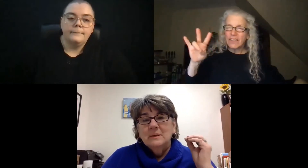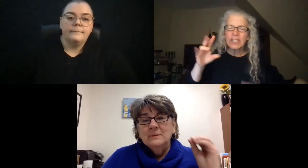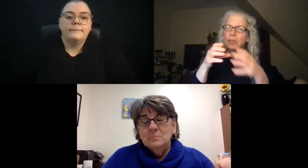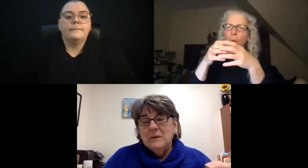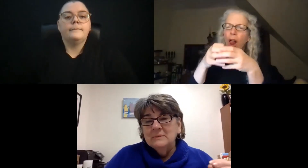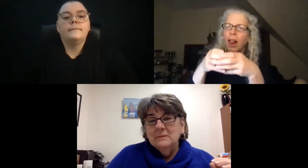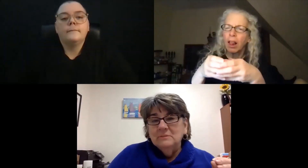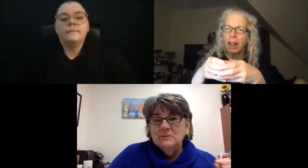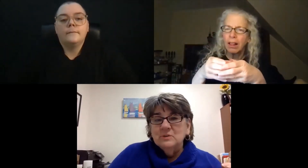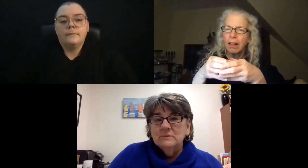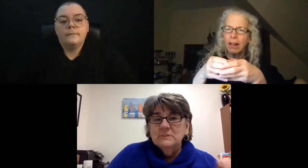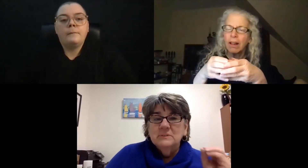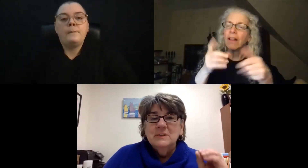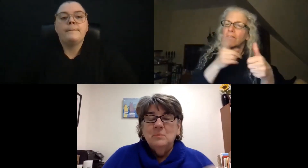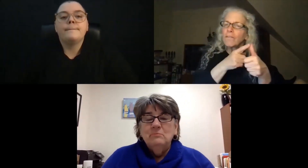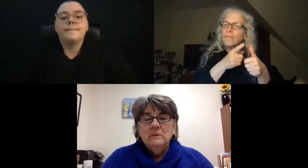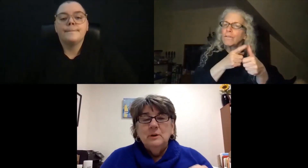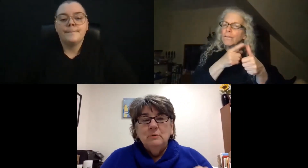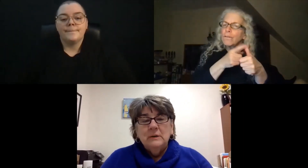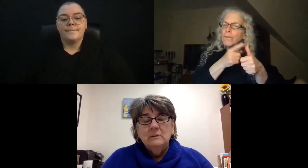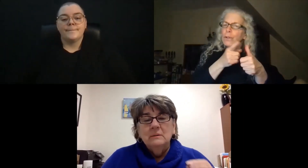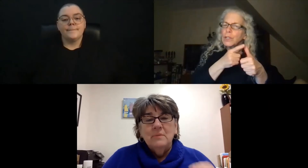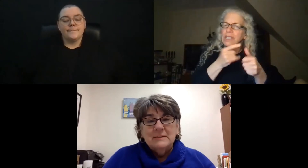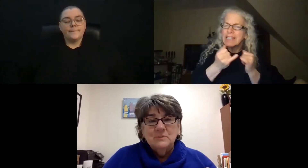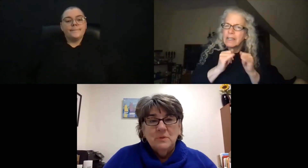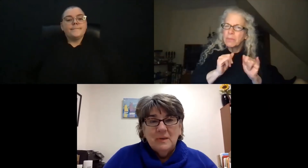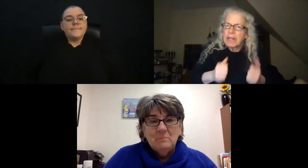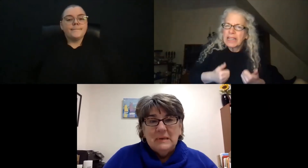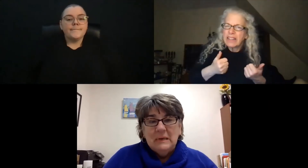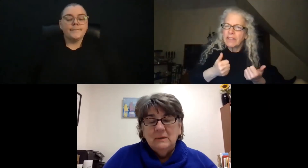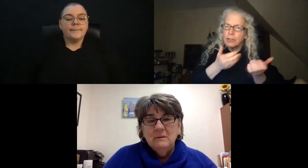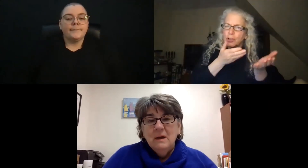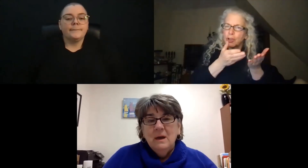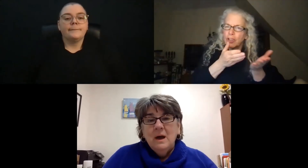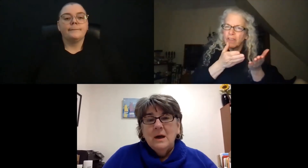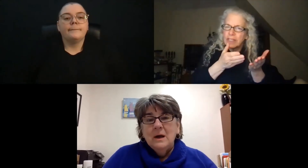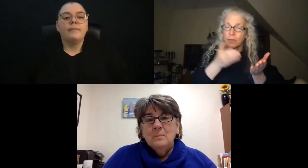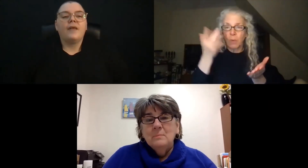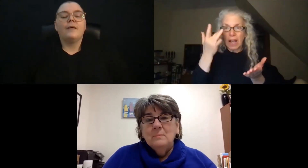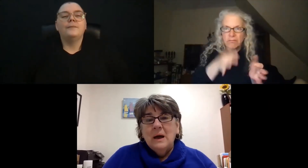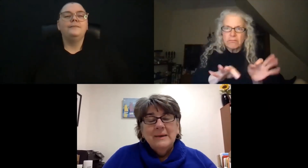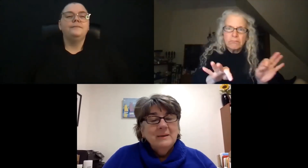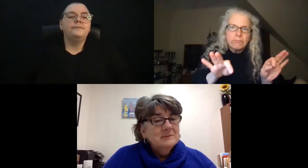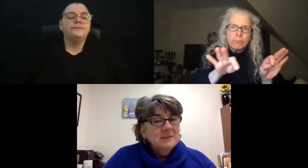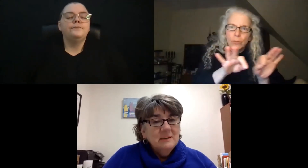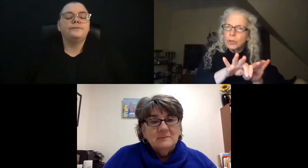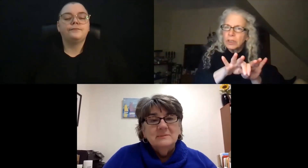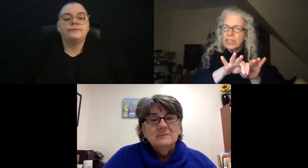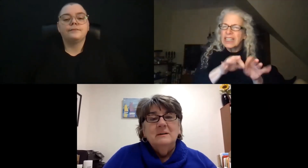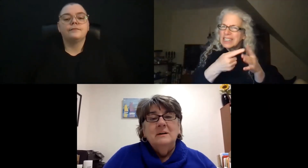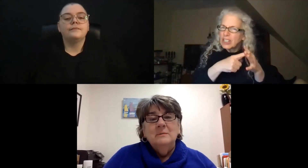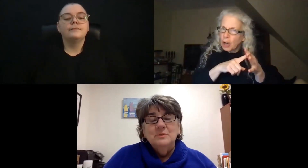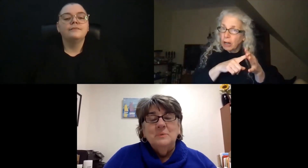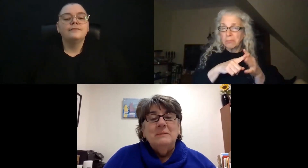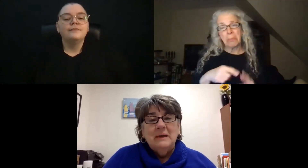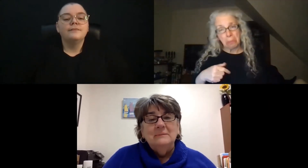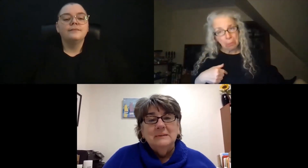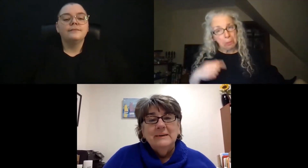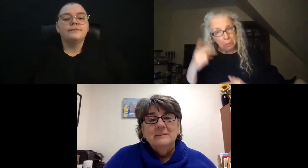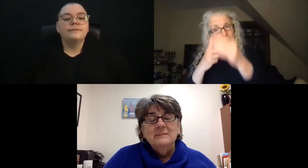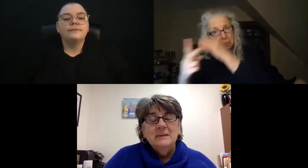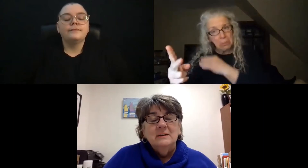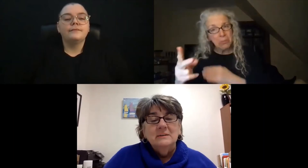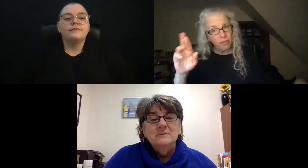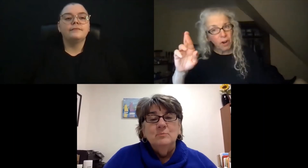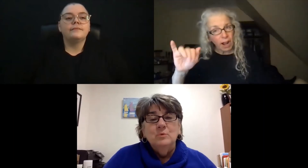independent living services that were really critical and that's where they began. I can see us doing that.